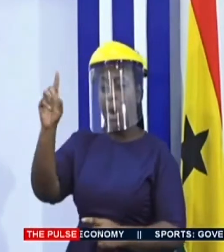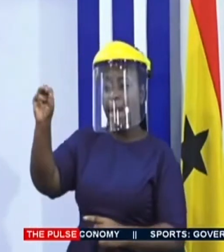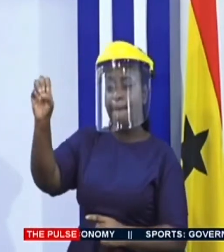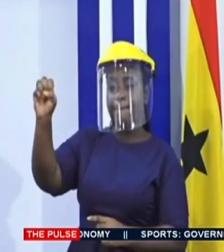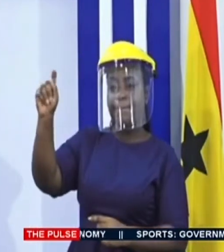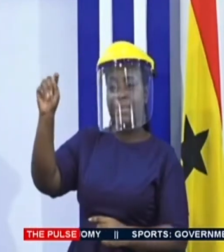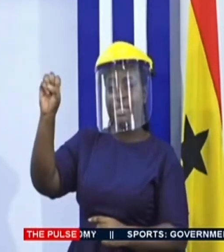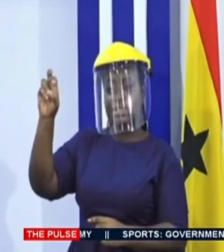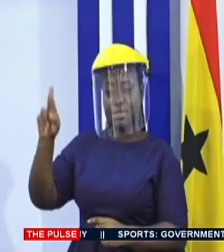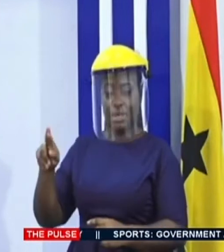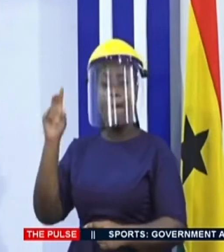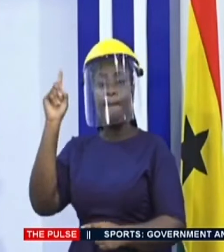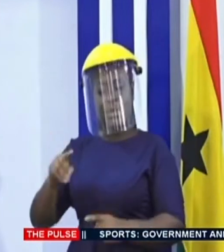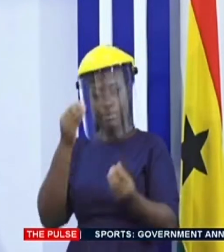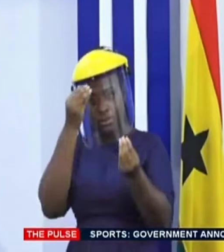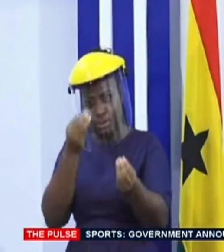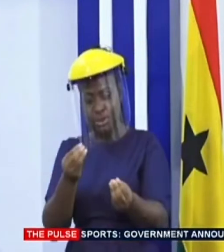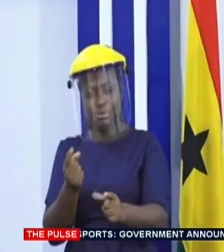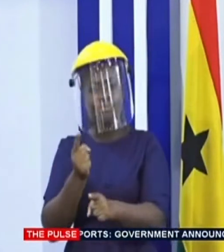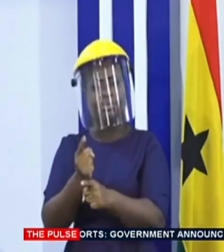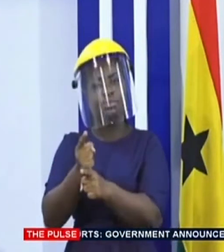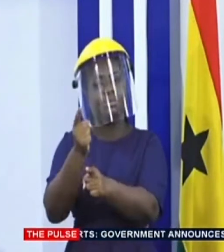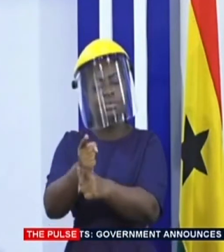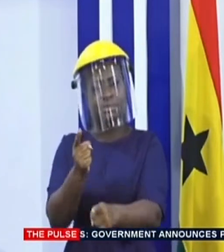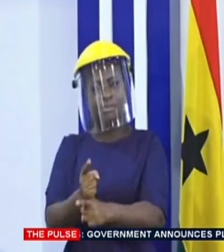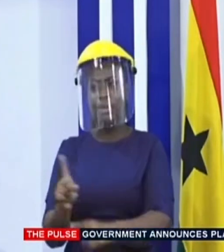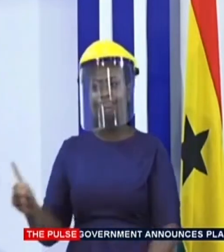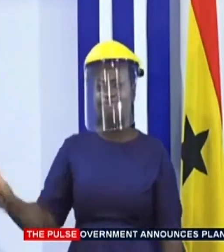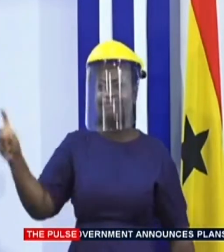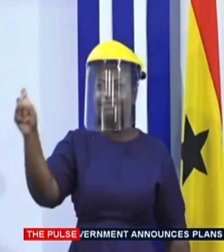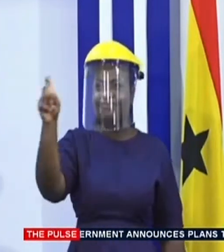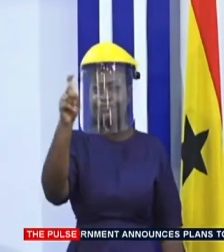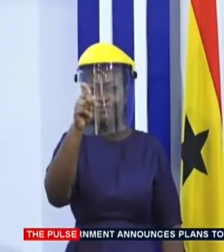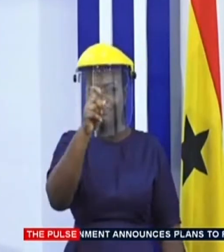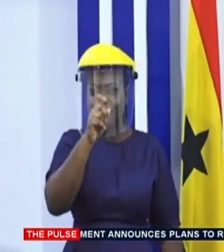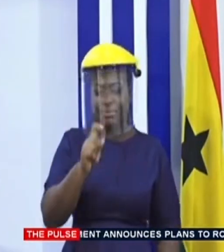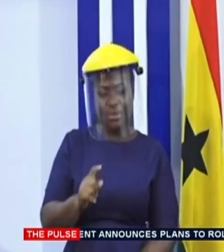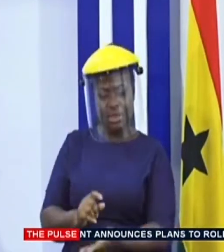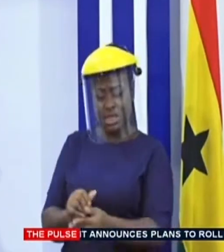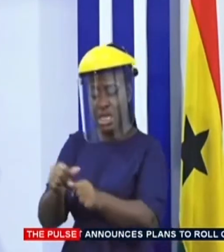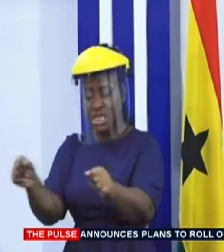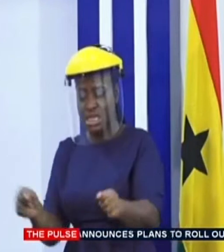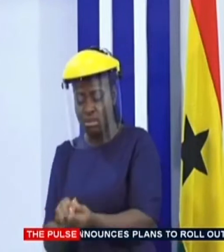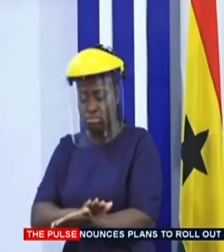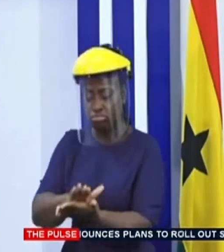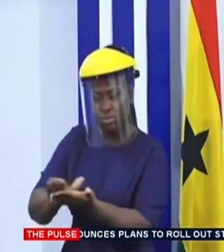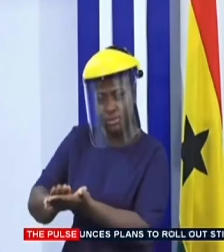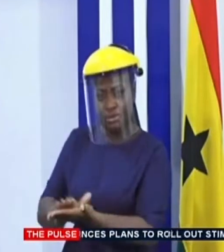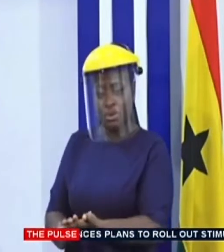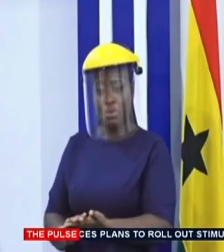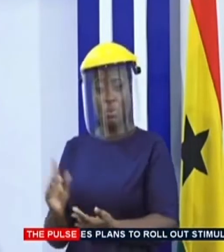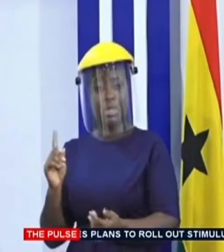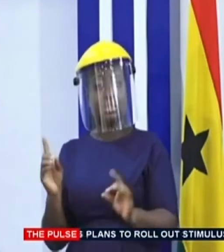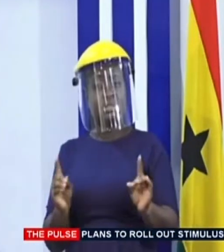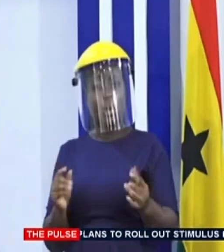be adhered to. Regular disinfection of surfaces must be done where it is